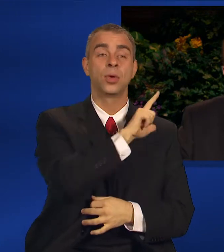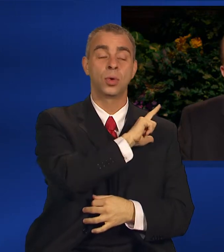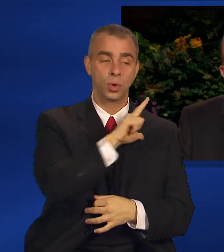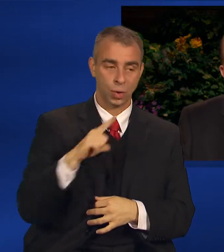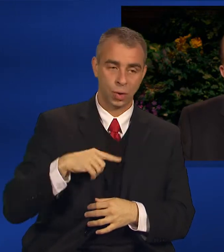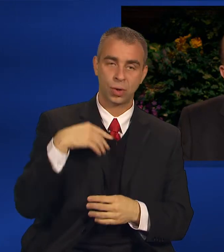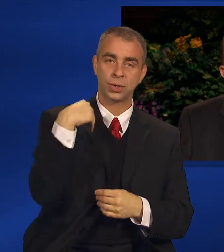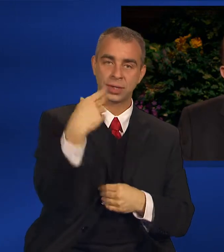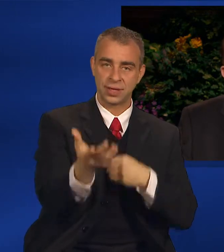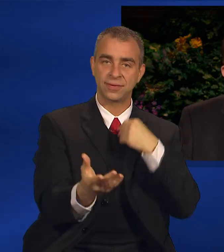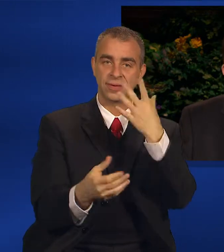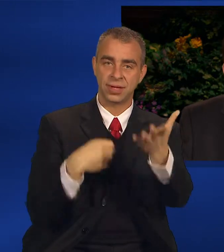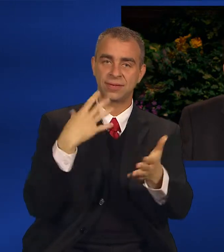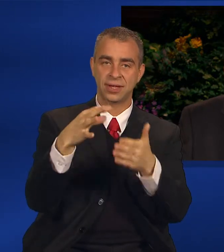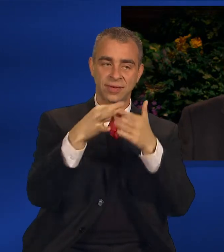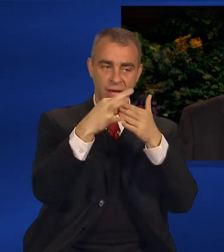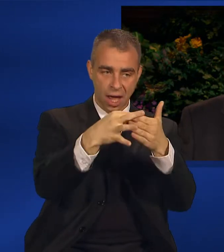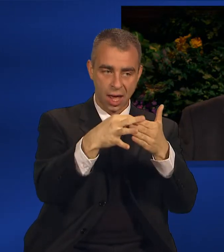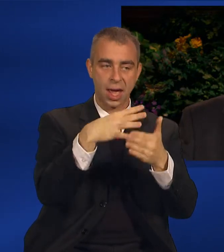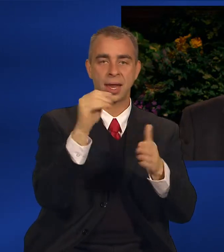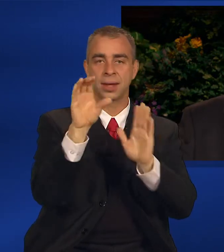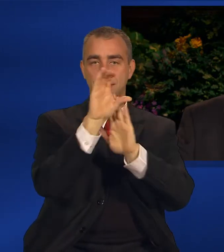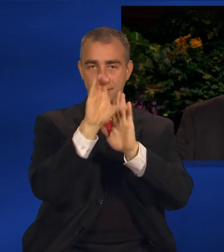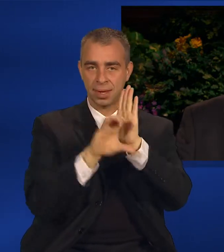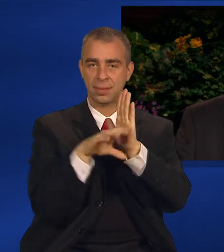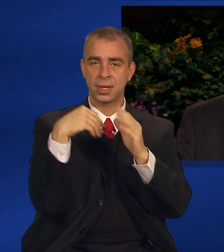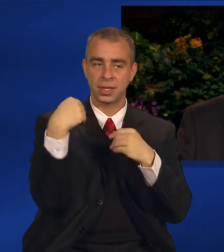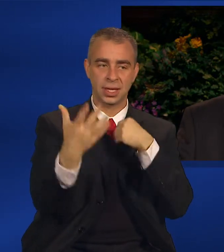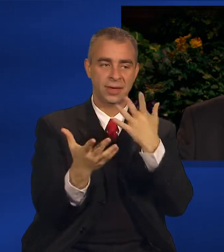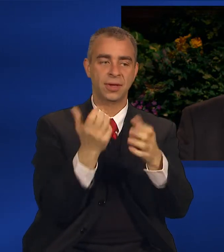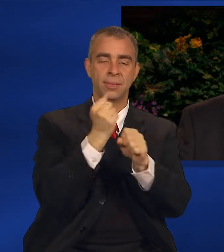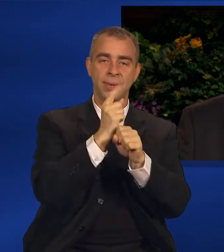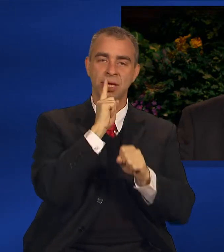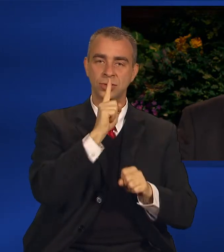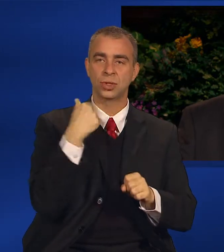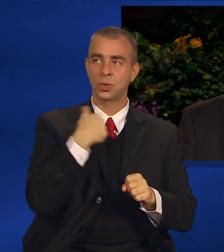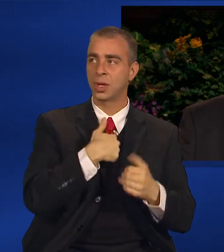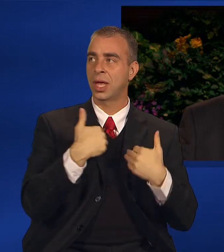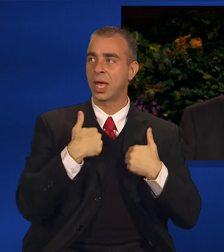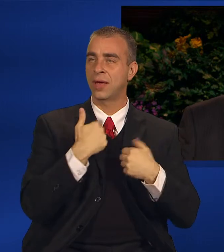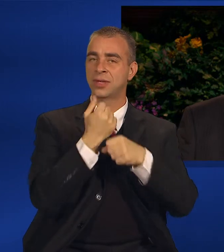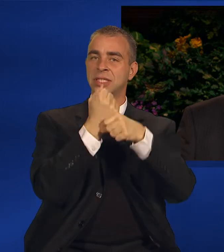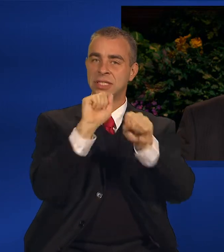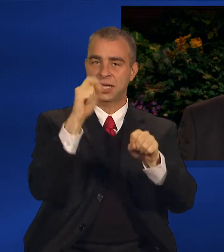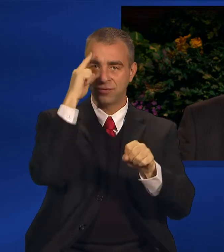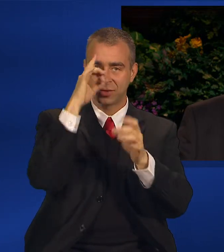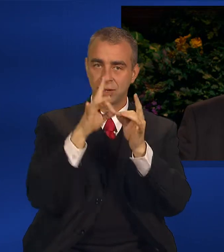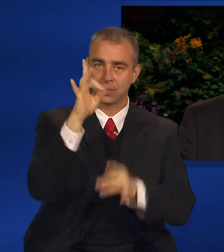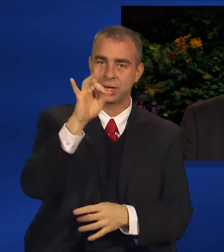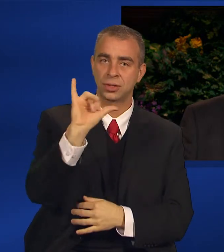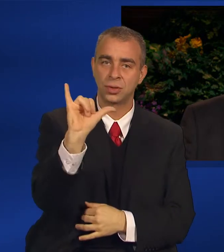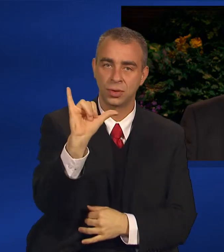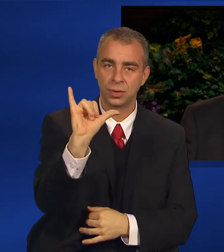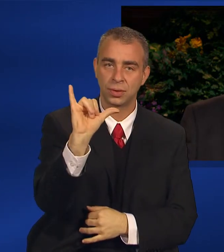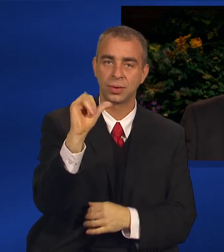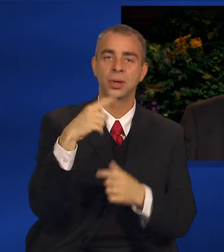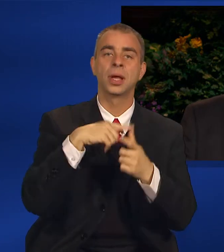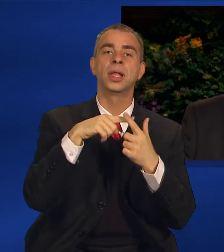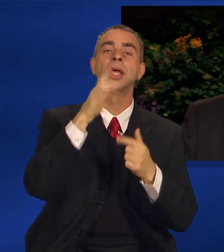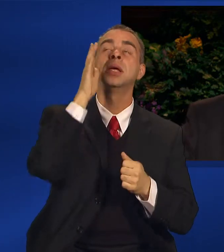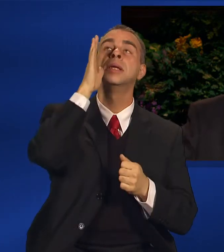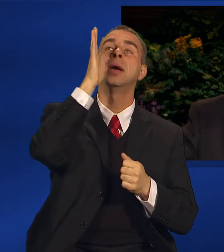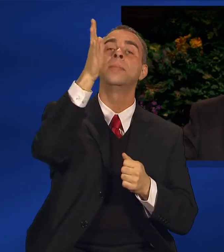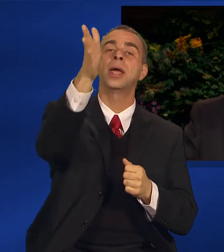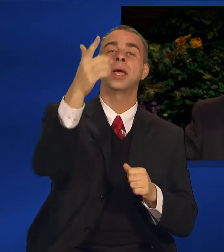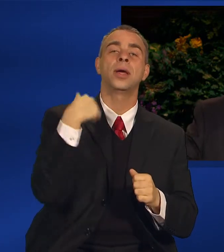guidelines and commandments to help ensure our spiritual safety so that we might